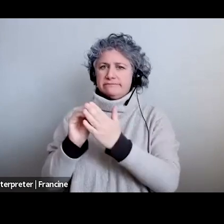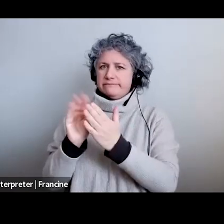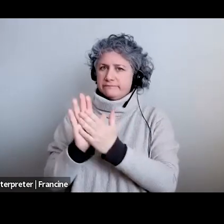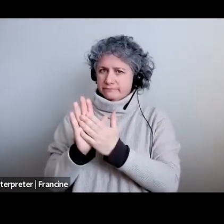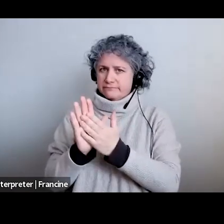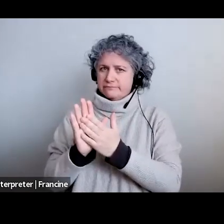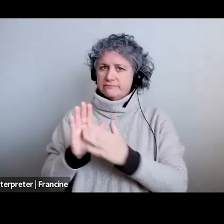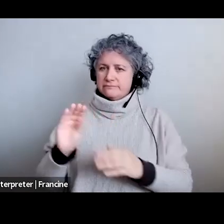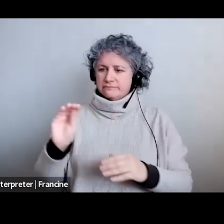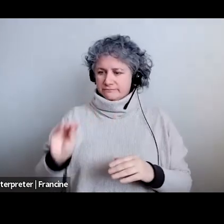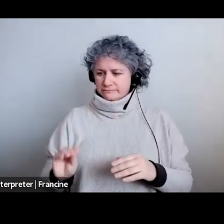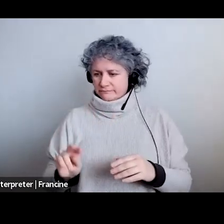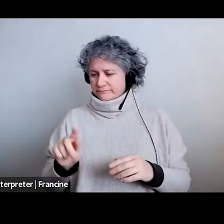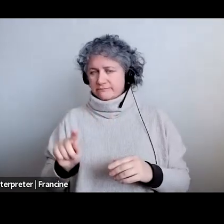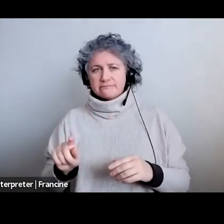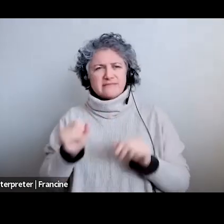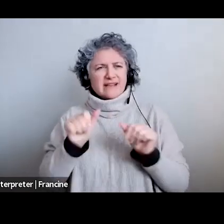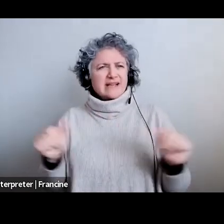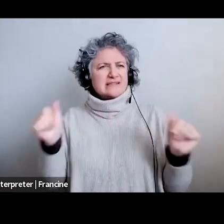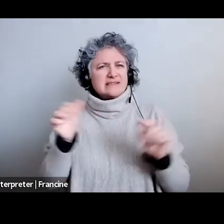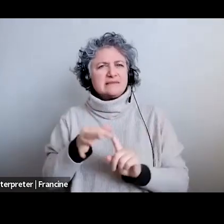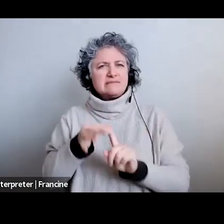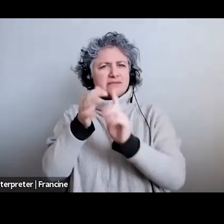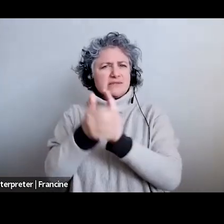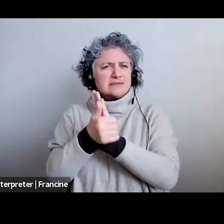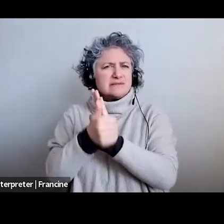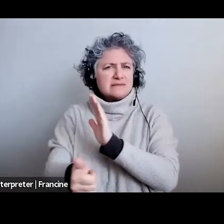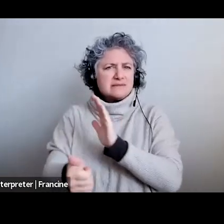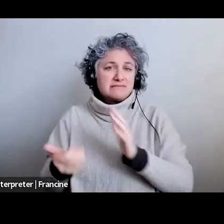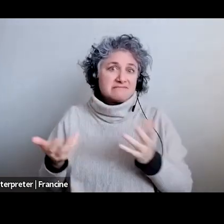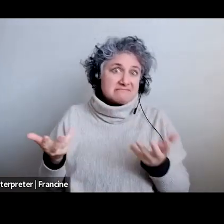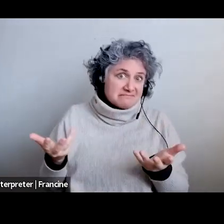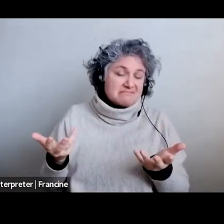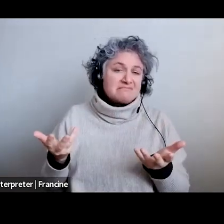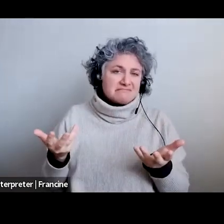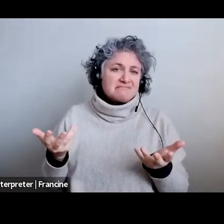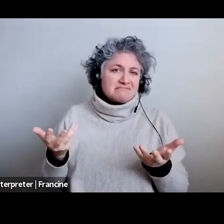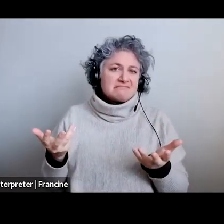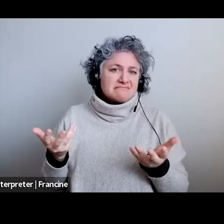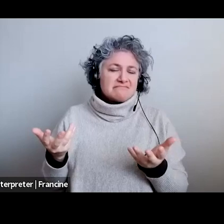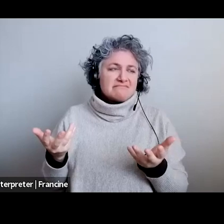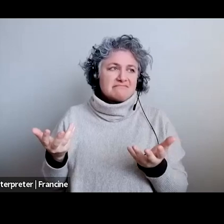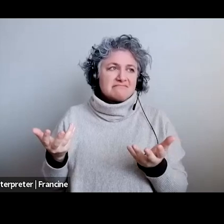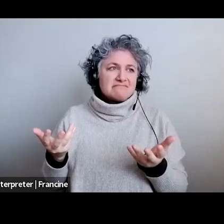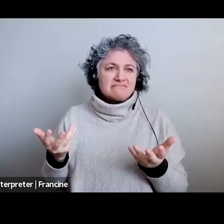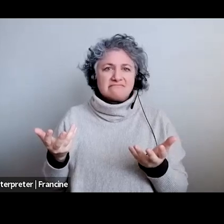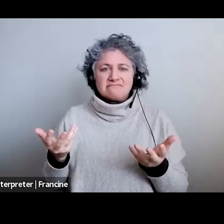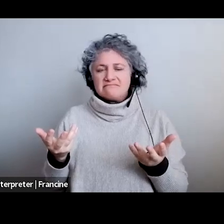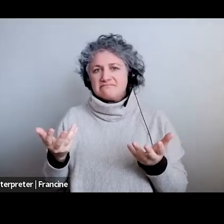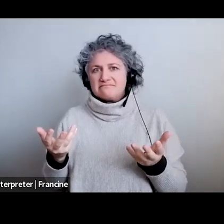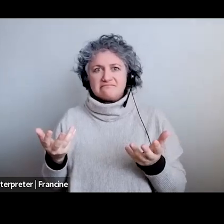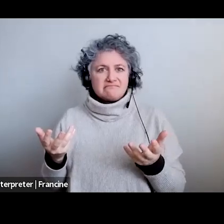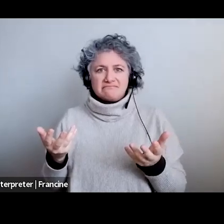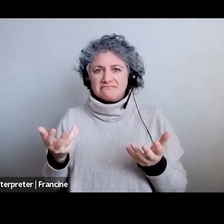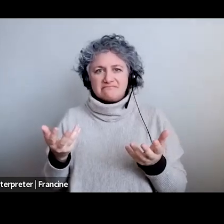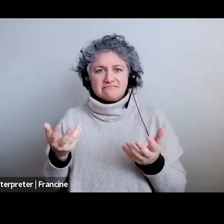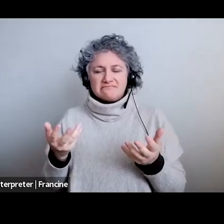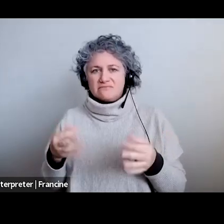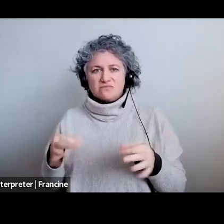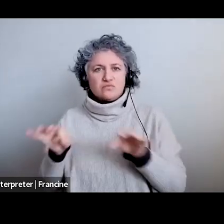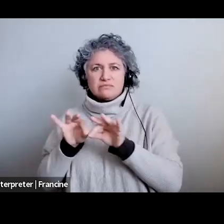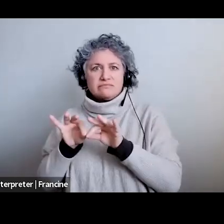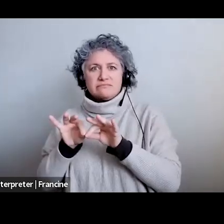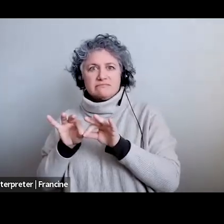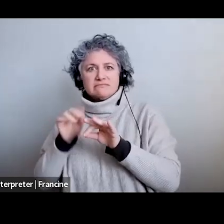be a special skill that could be pertinent to anything to do with the business